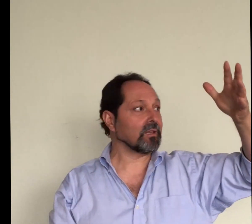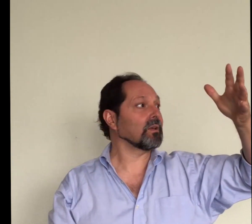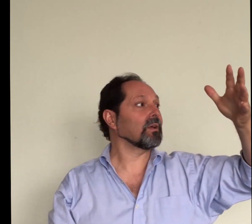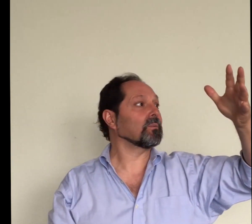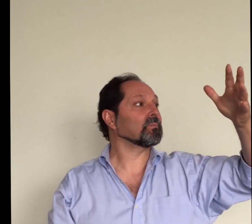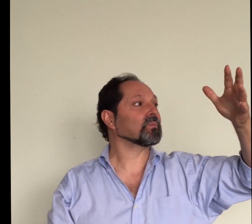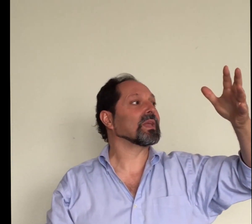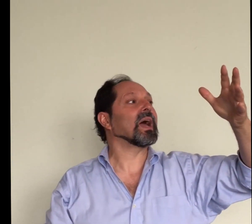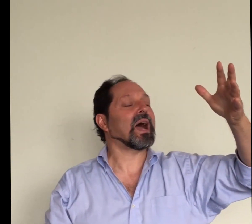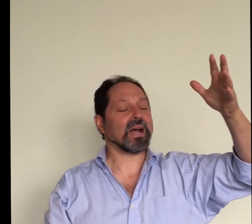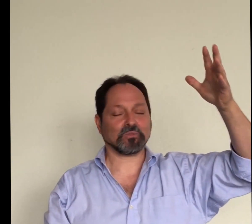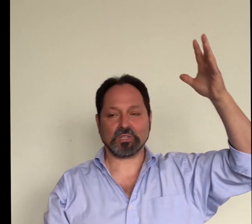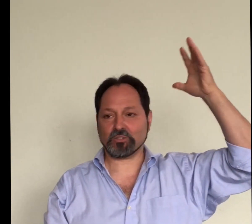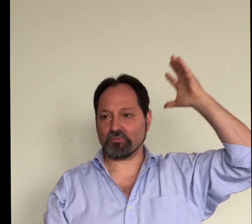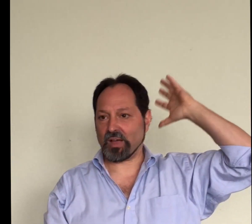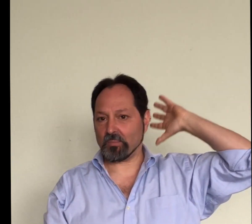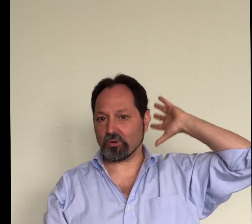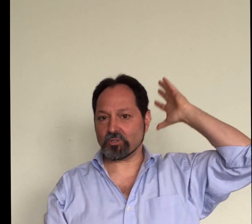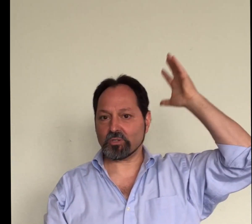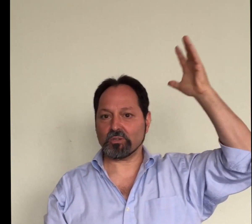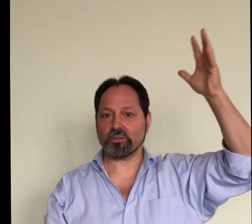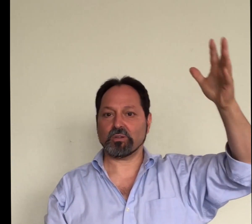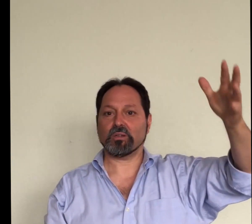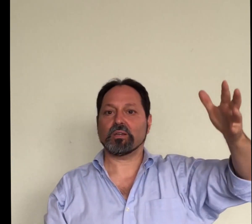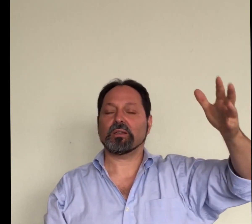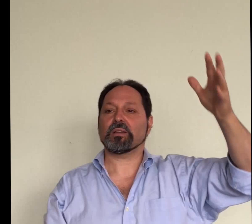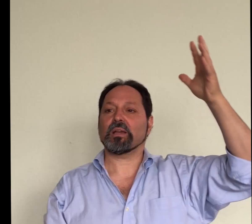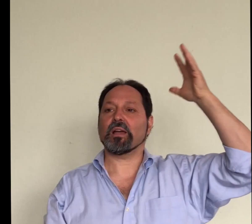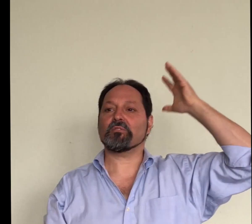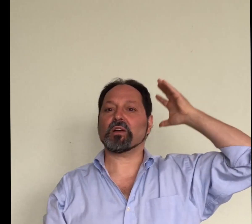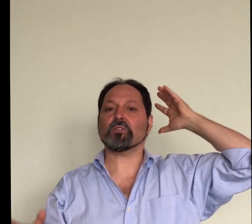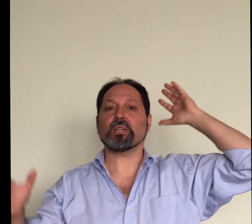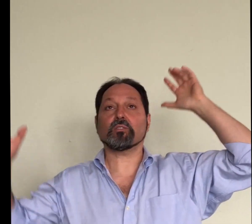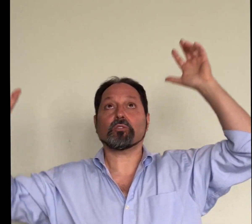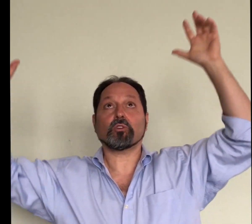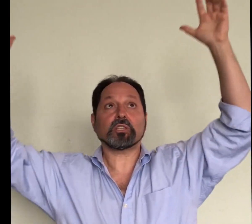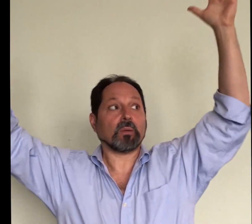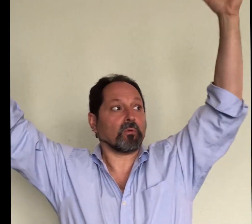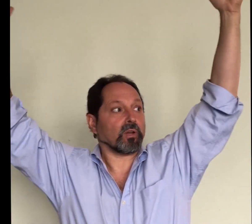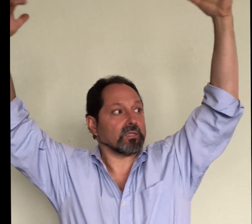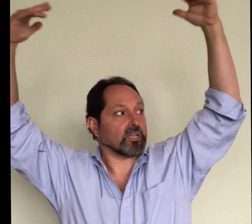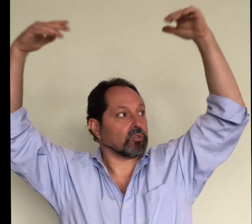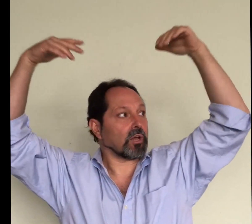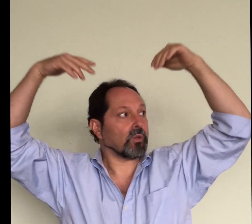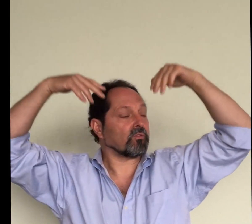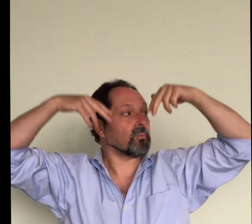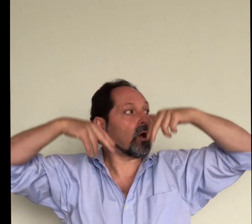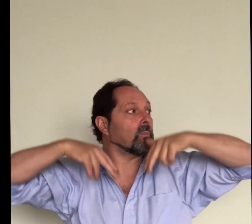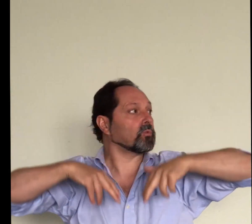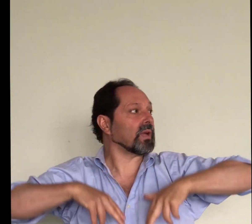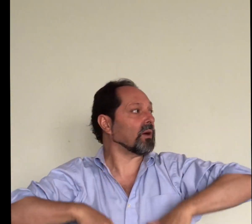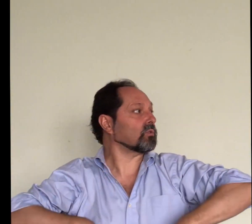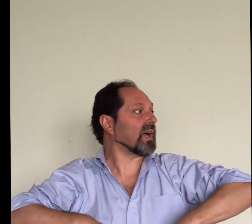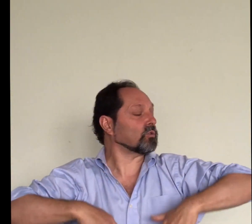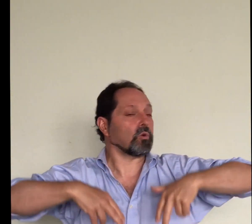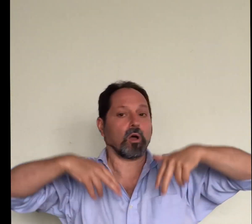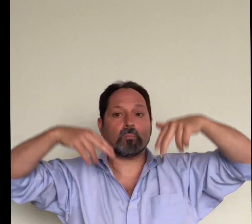association fibers and finally the third type of organization are going from up to down down to up